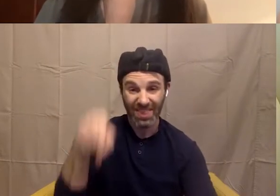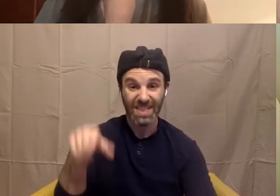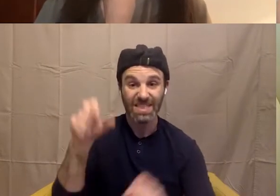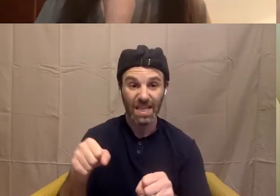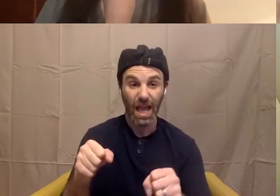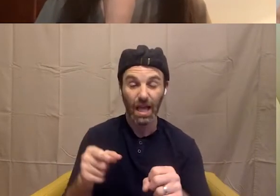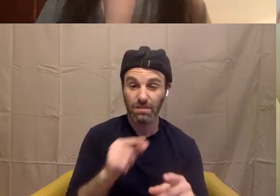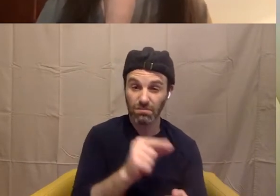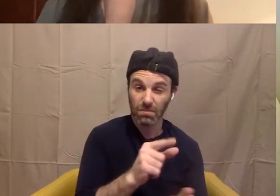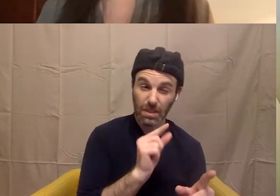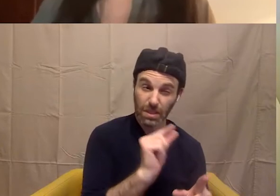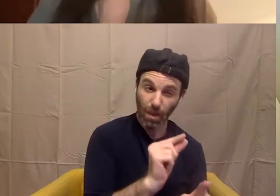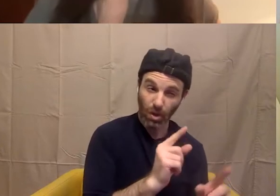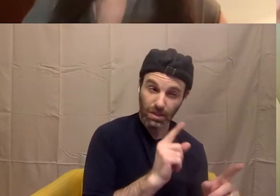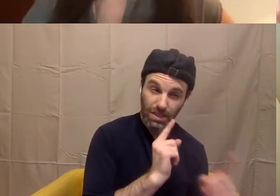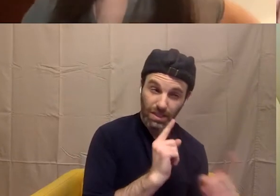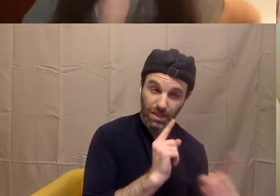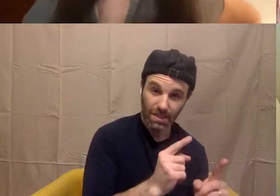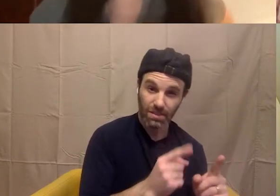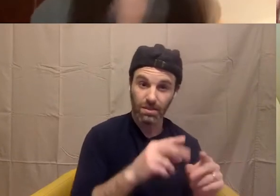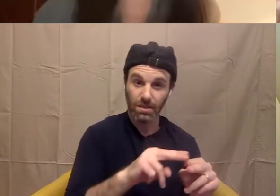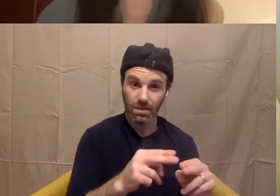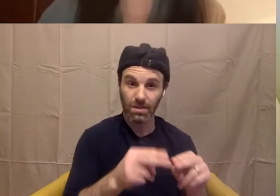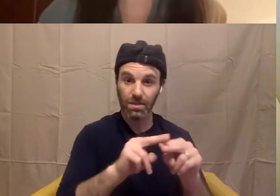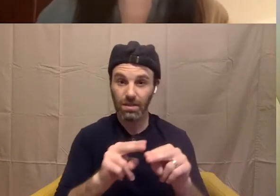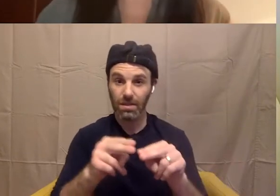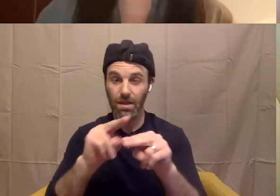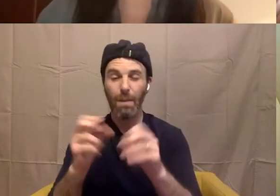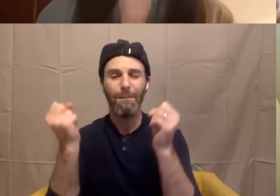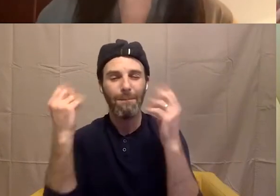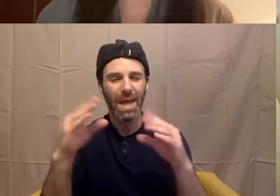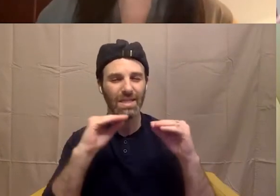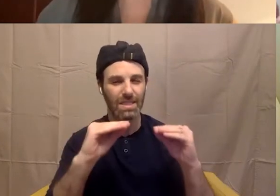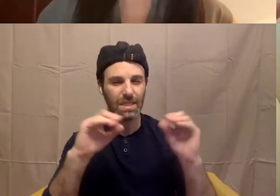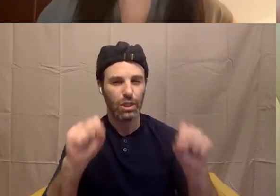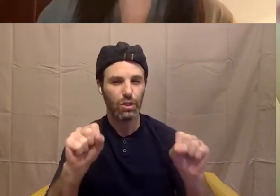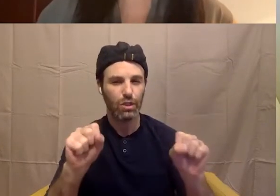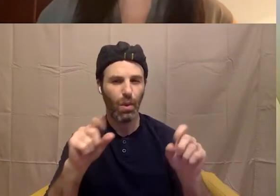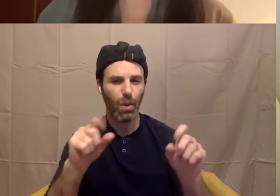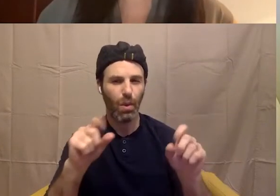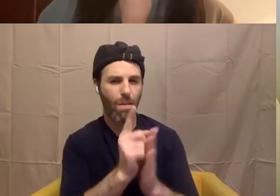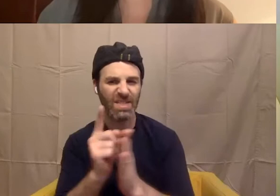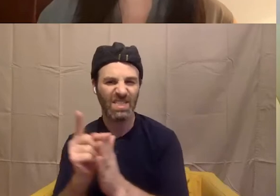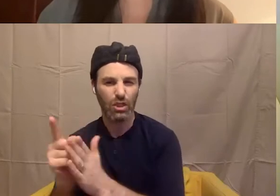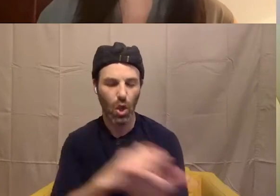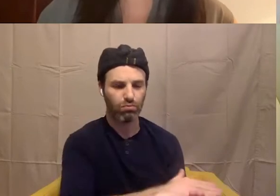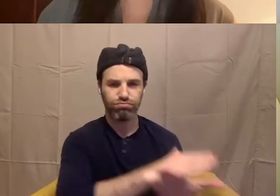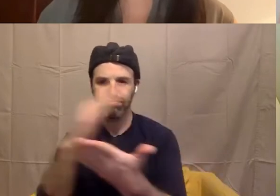many talks through many teachable moments over the course of time. It's not one conversation. It's not